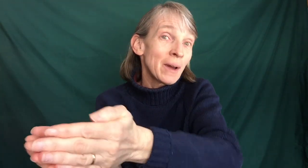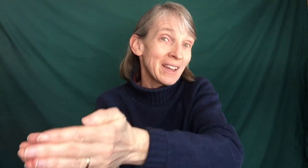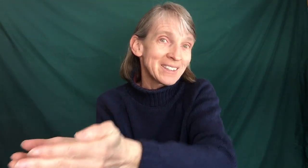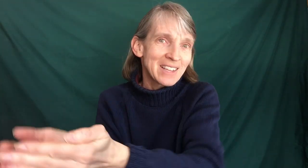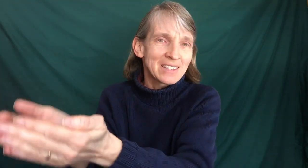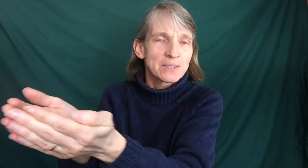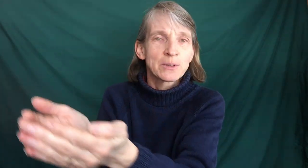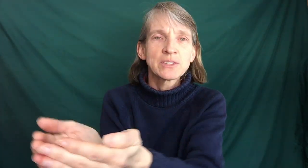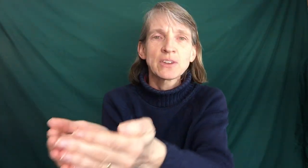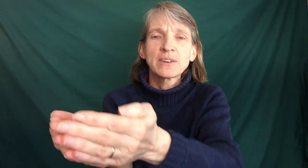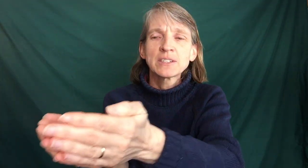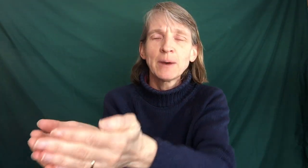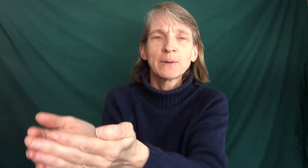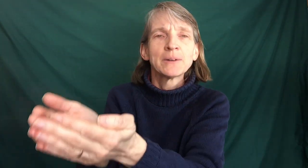way because that's what the song is about.